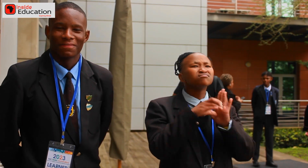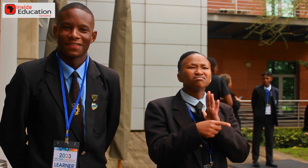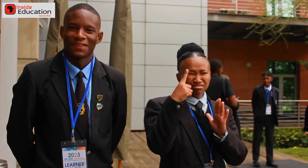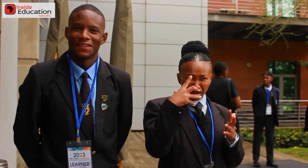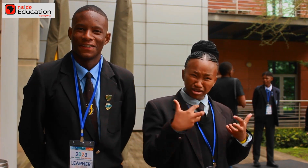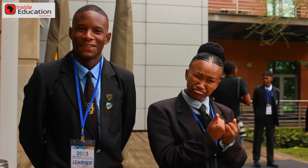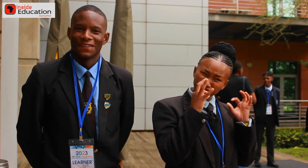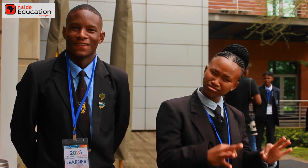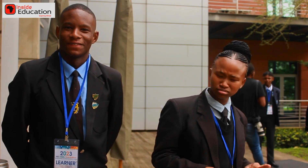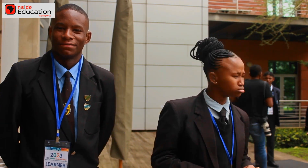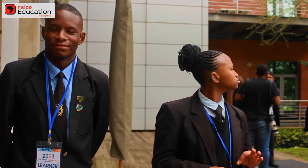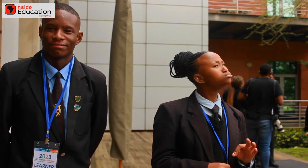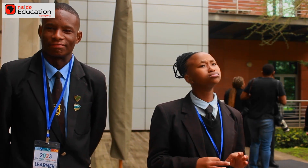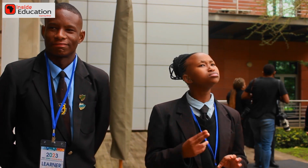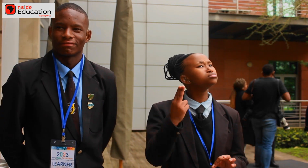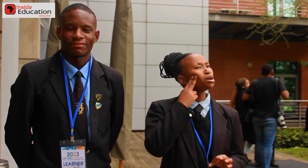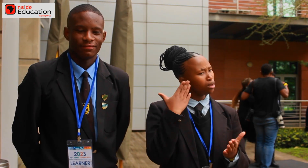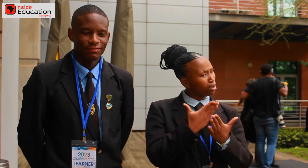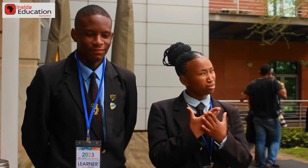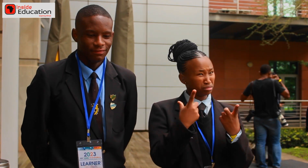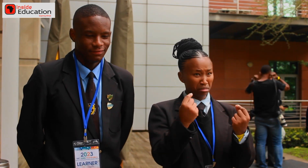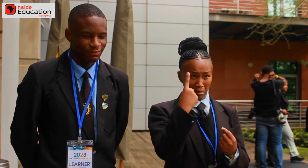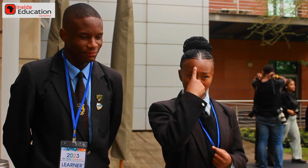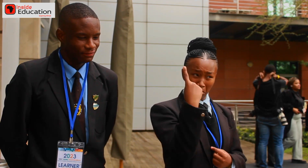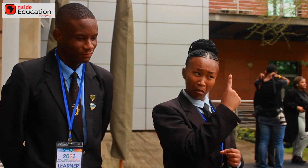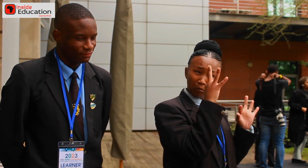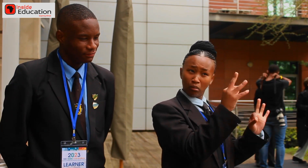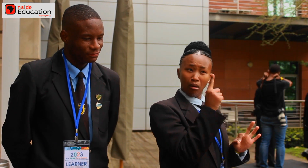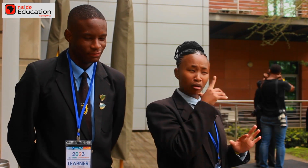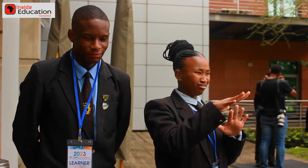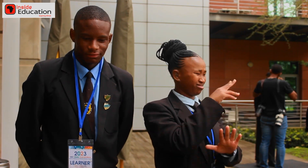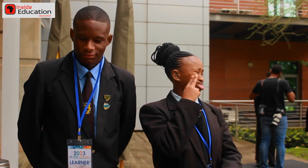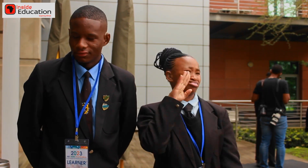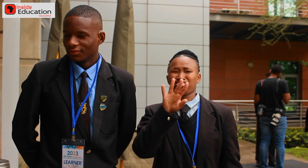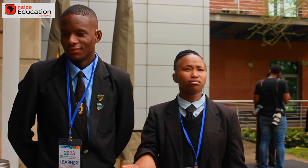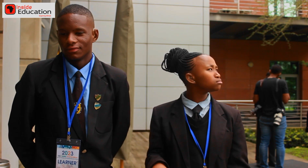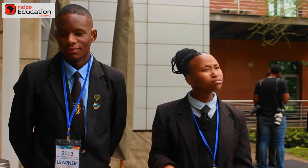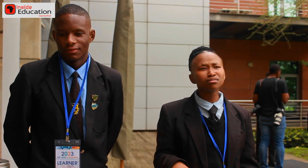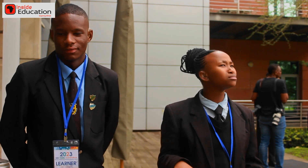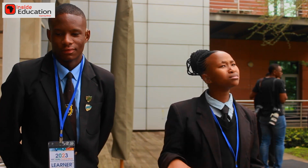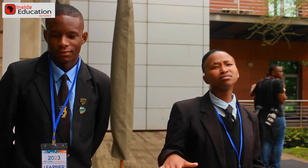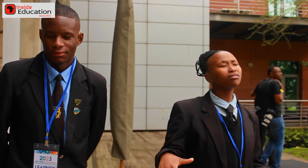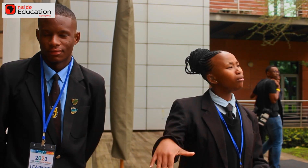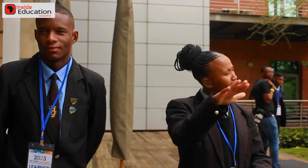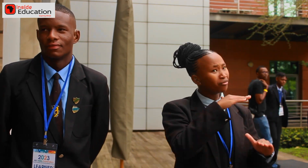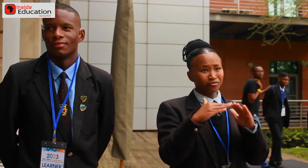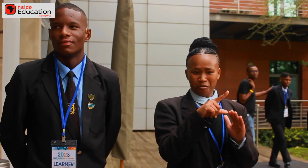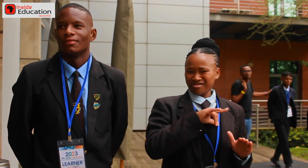For myself, I'm very excited. Yes, I'm Deaf. Yes, you may see me that I'm disabled. I cannot do.